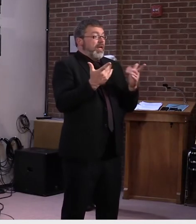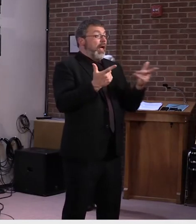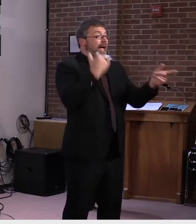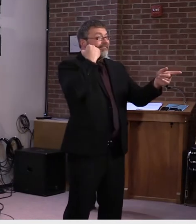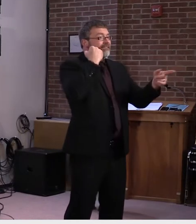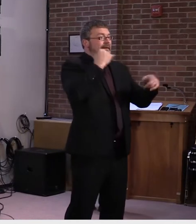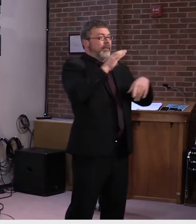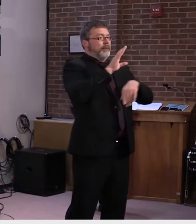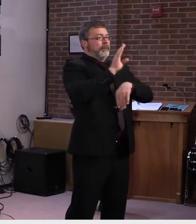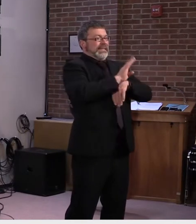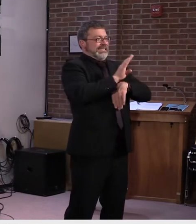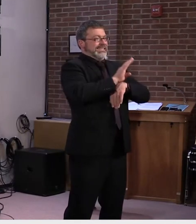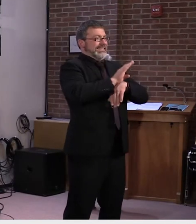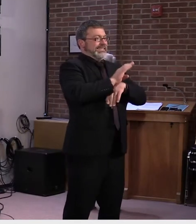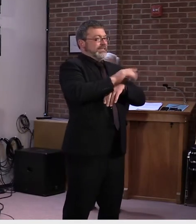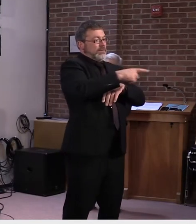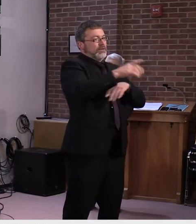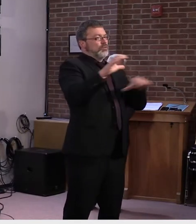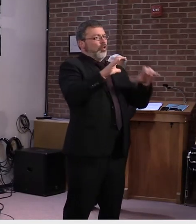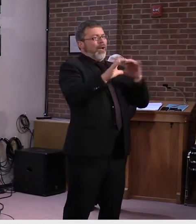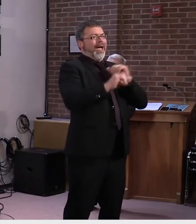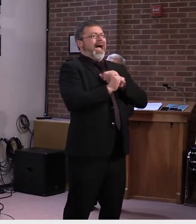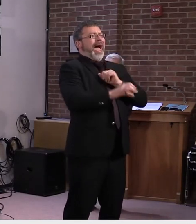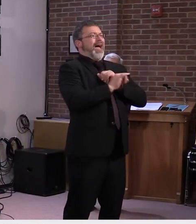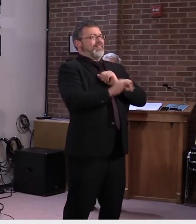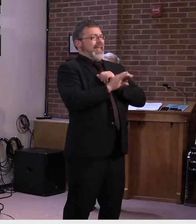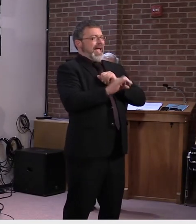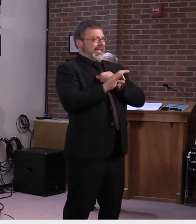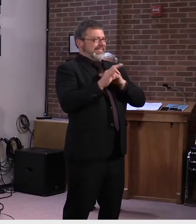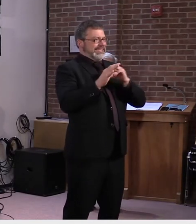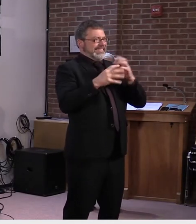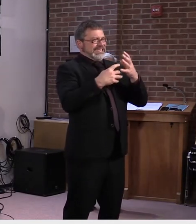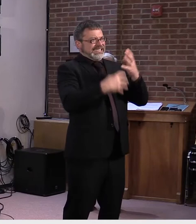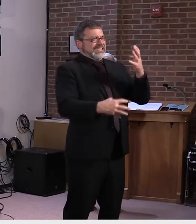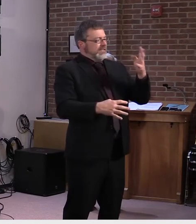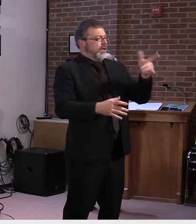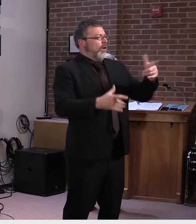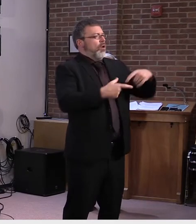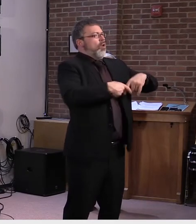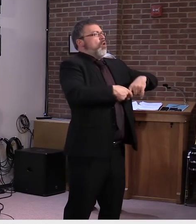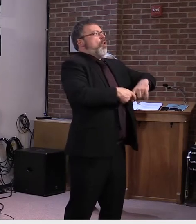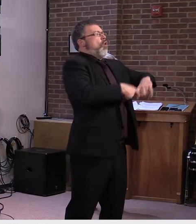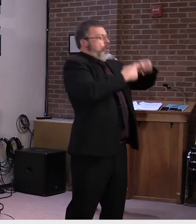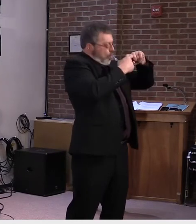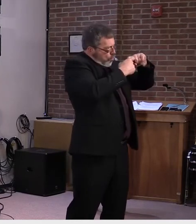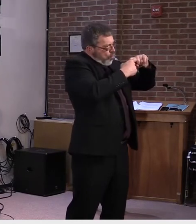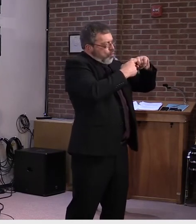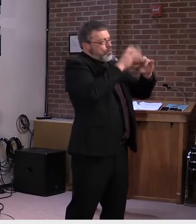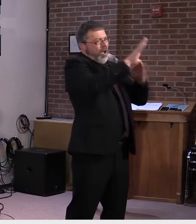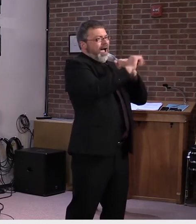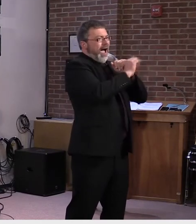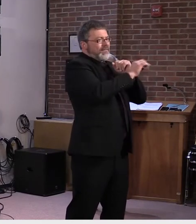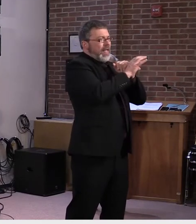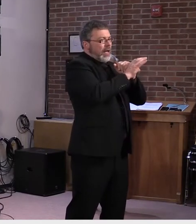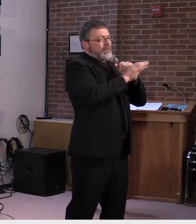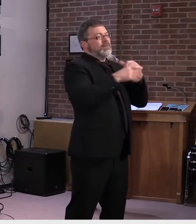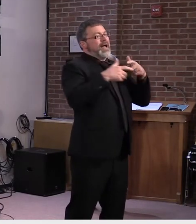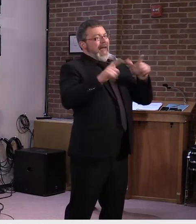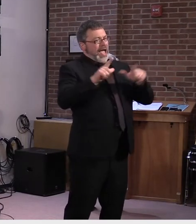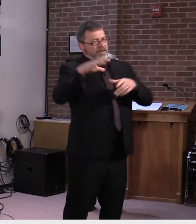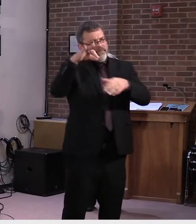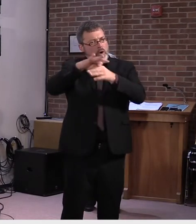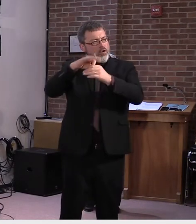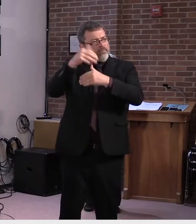for two weeks, that could have a, uh, tremendous impact, I think. But I haven't discussed this with the Secretary of State. He's,